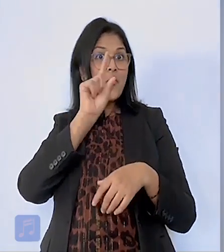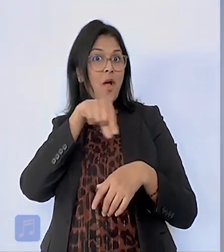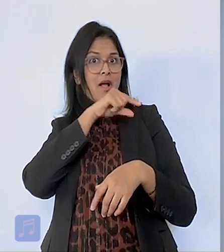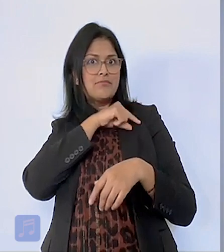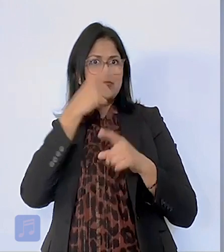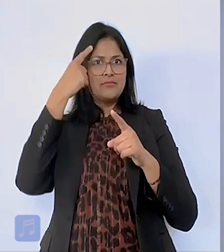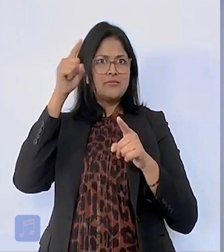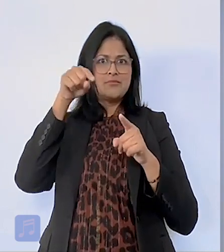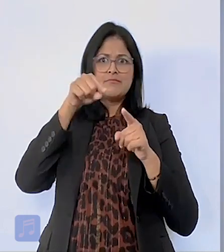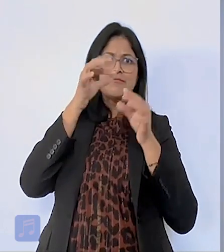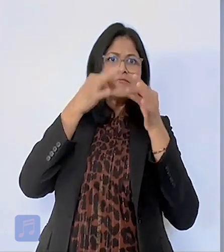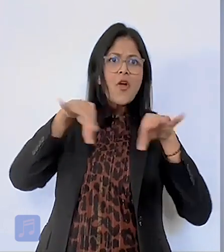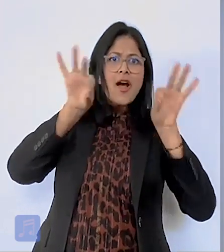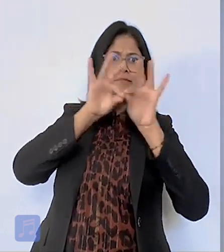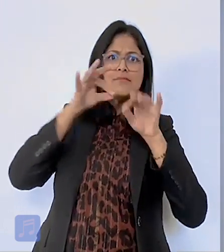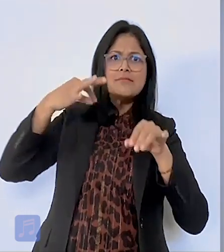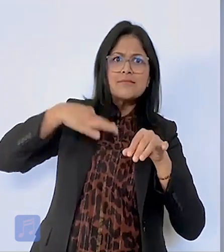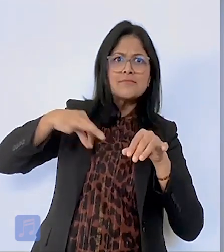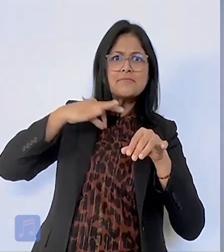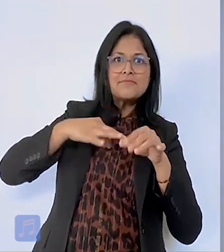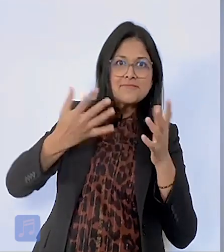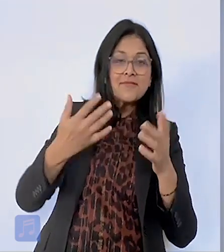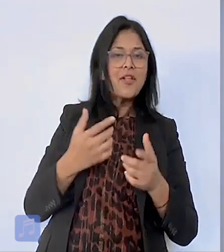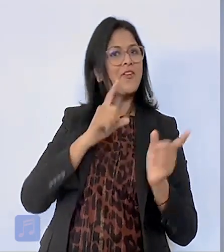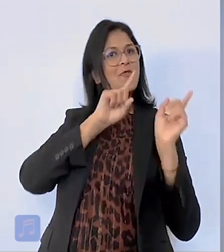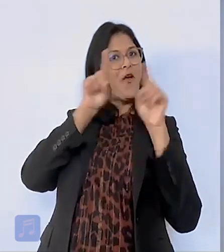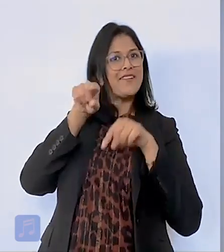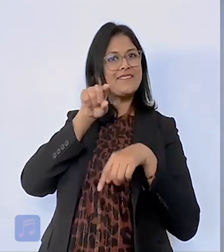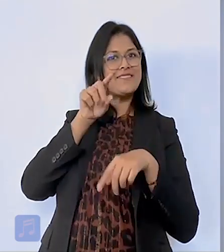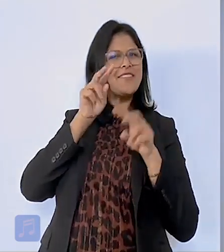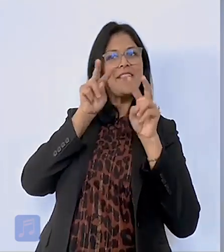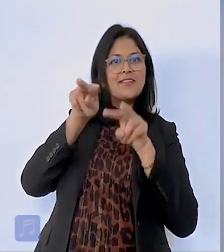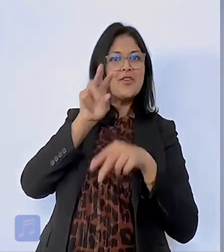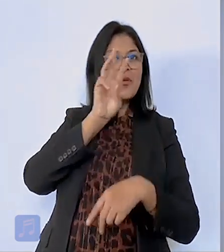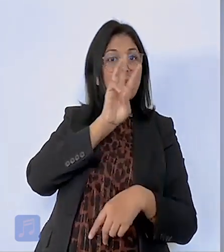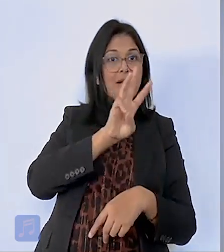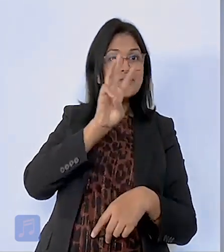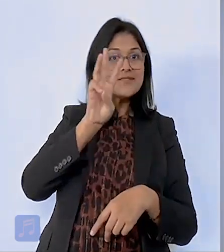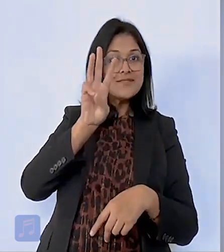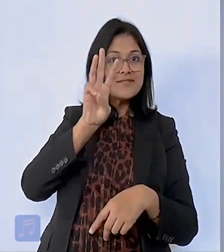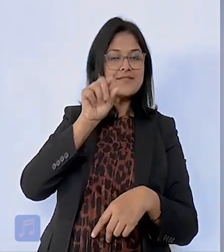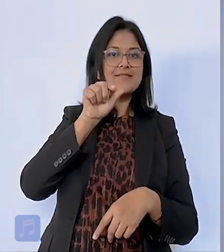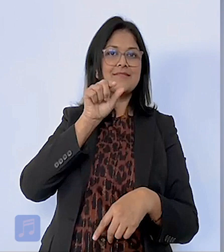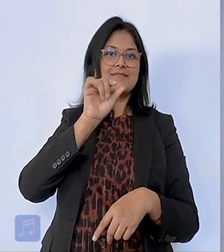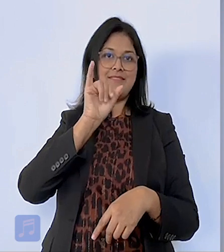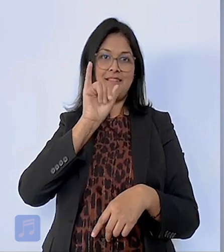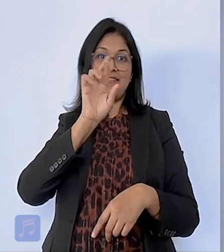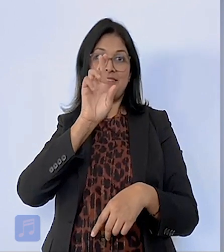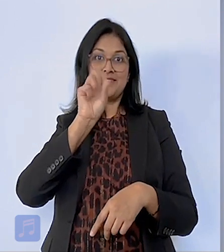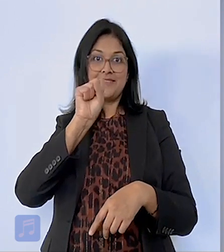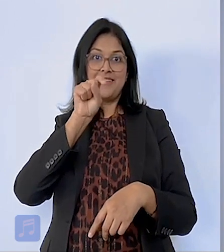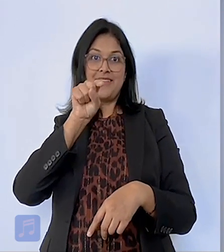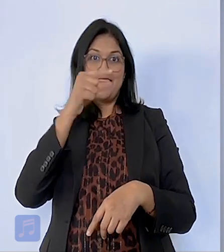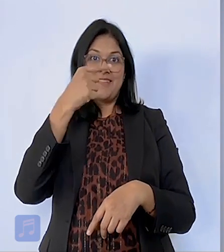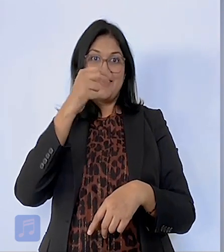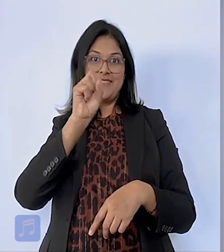For more information and to find out if you qualify for the valuable credit, visit irs.gov